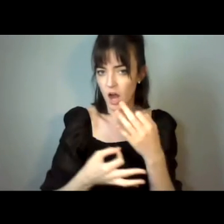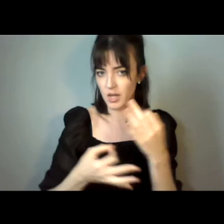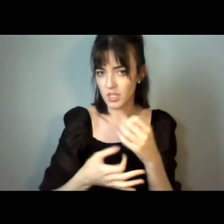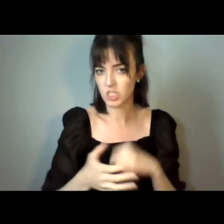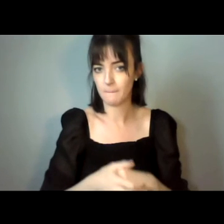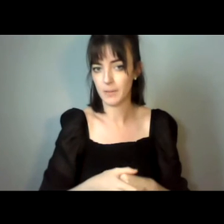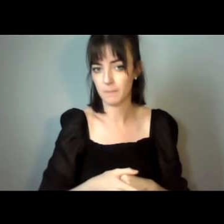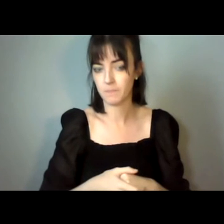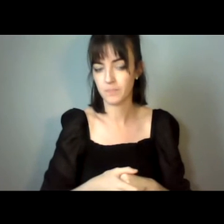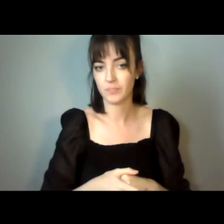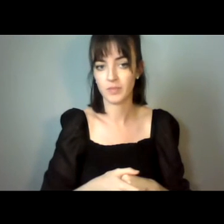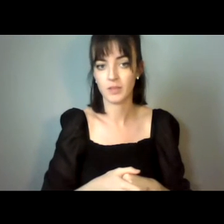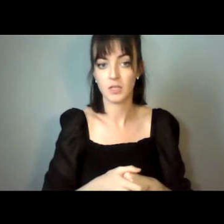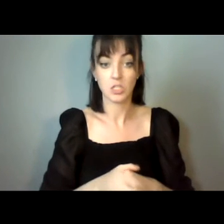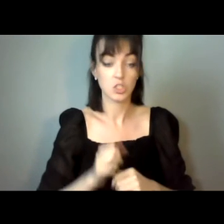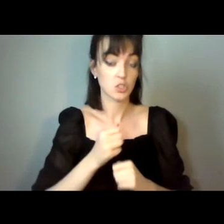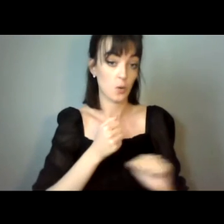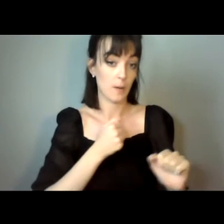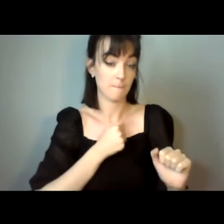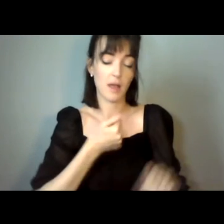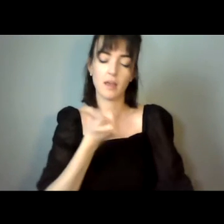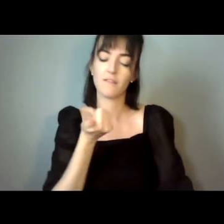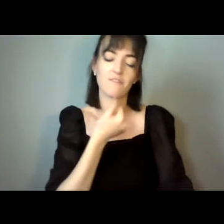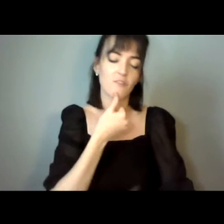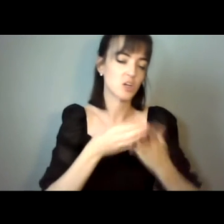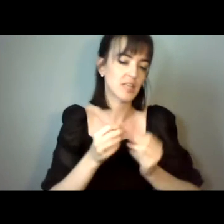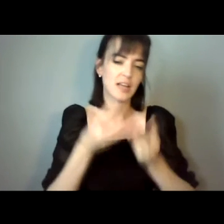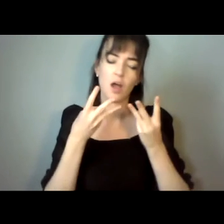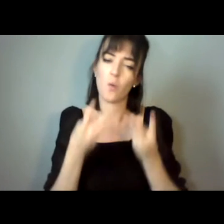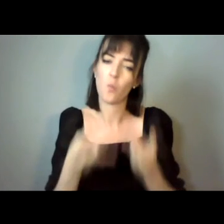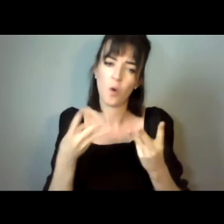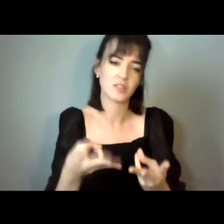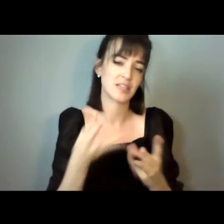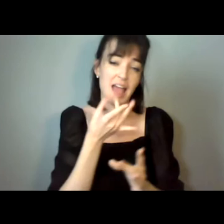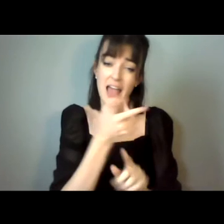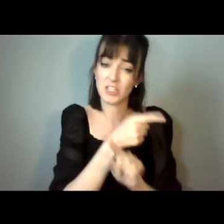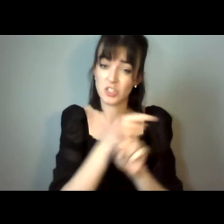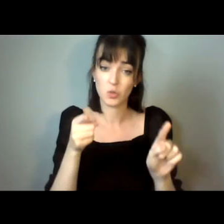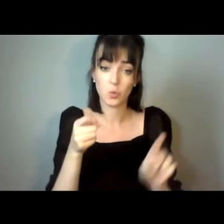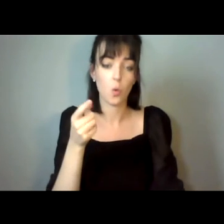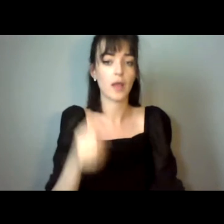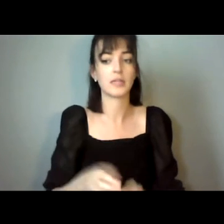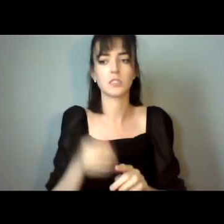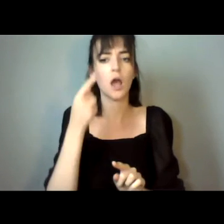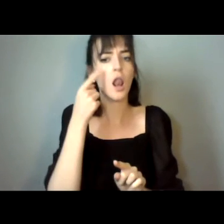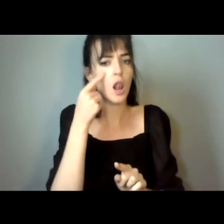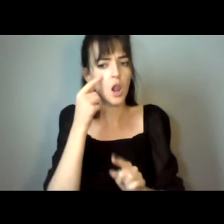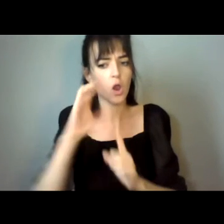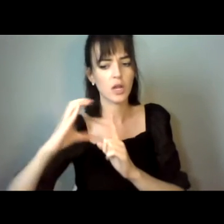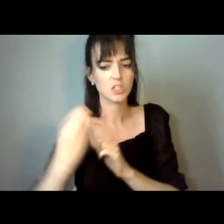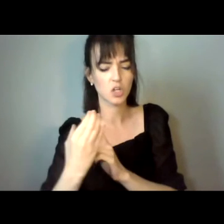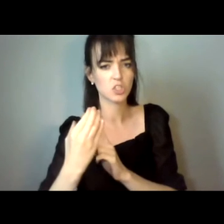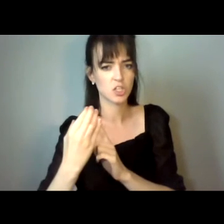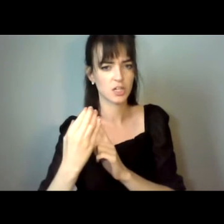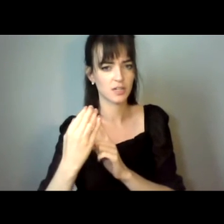first imploring to you is to address culture on equal basis as you address law, and